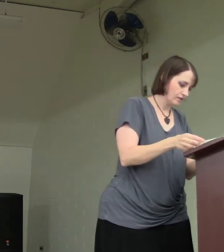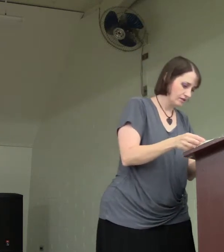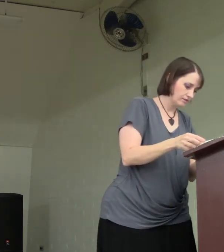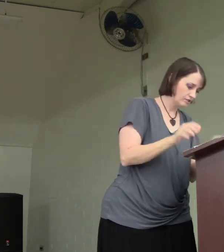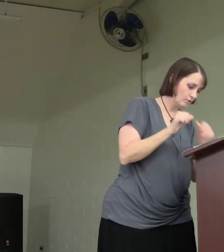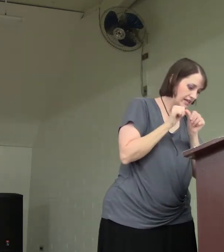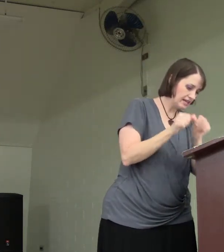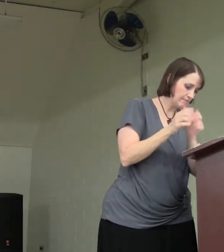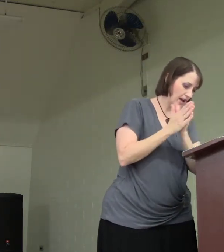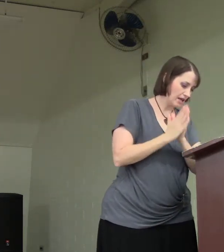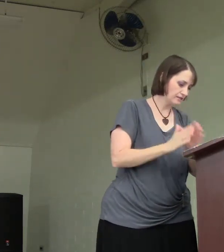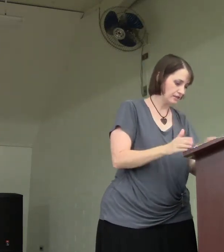So we keep asking.